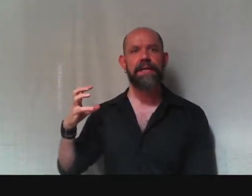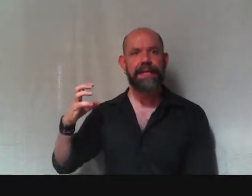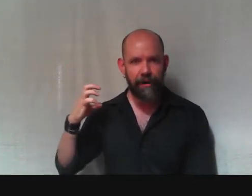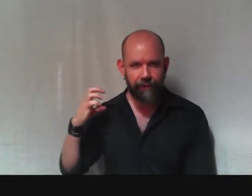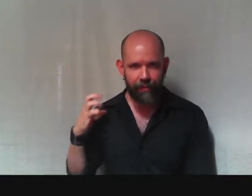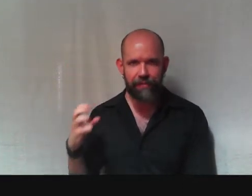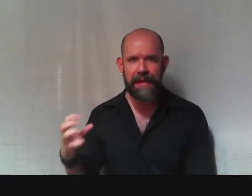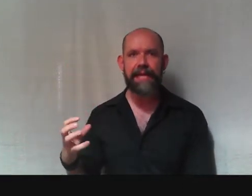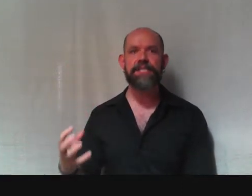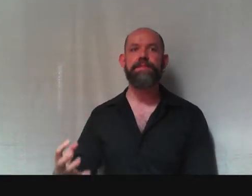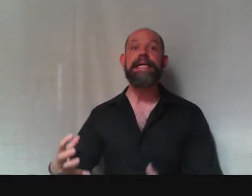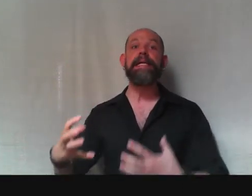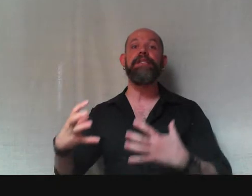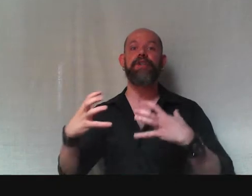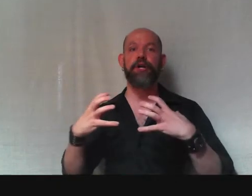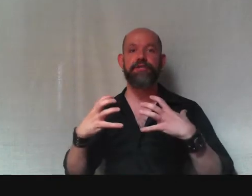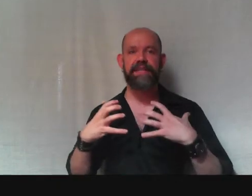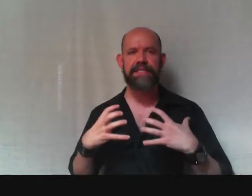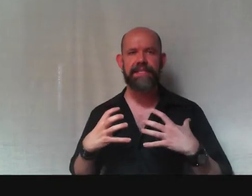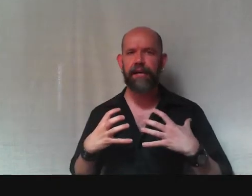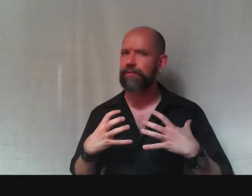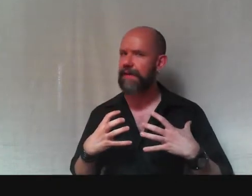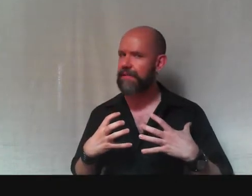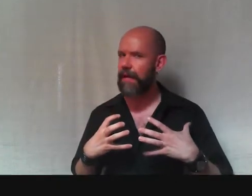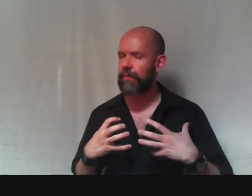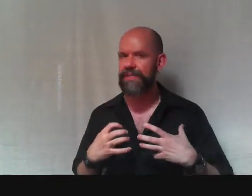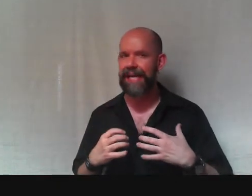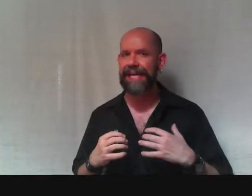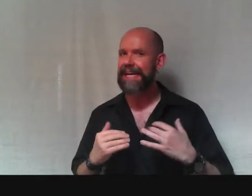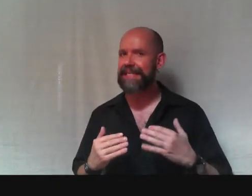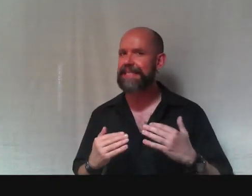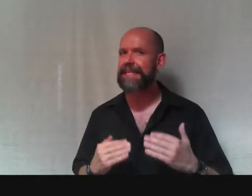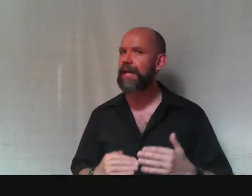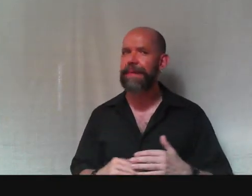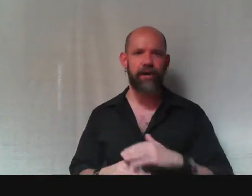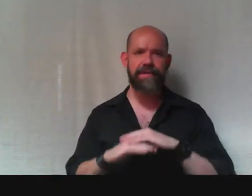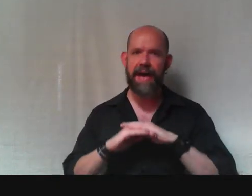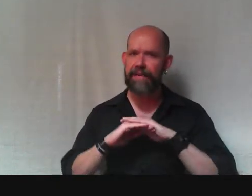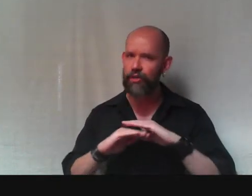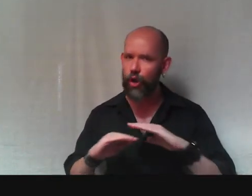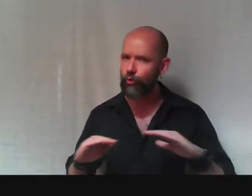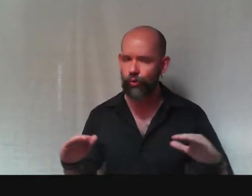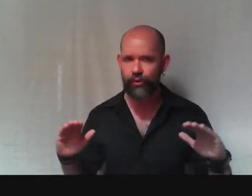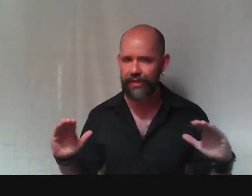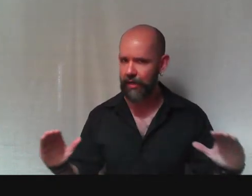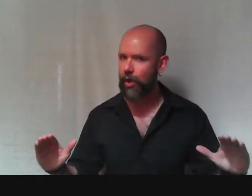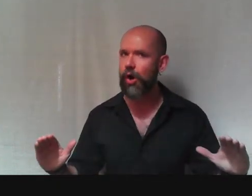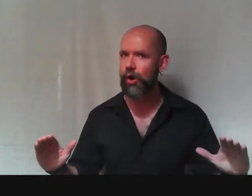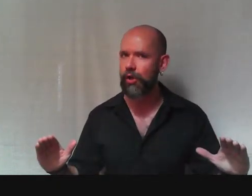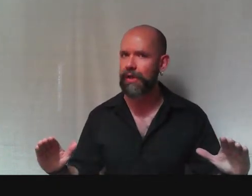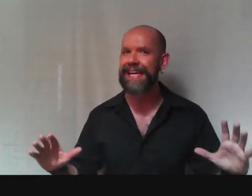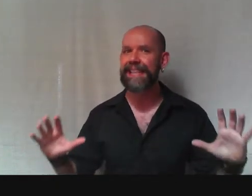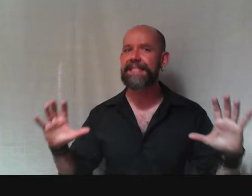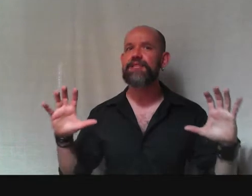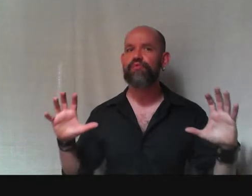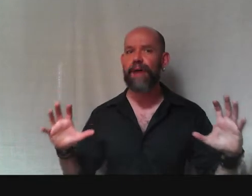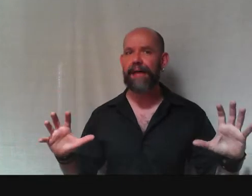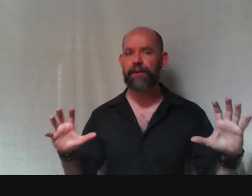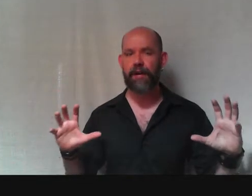Now for thinking to be in charge of itself, as Kant will say, this is not a matter of having no rules at all. This is rather a